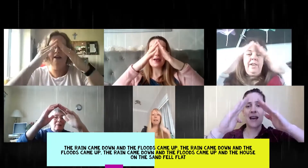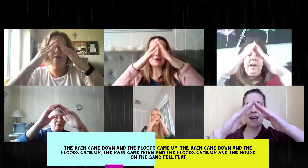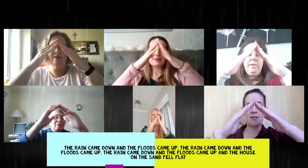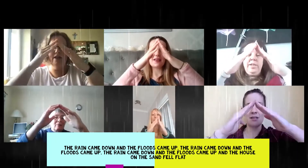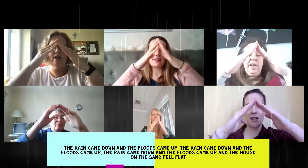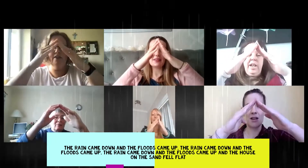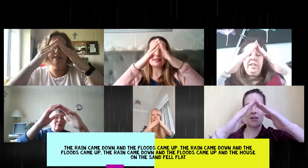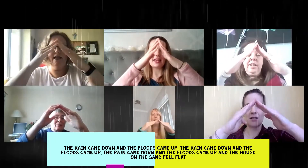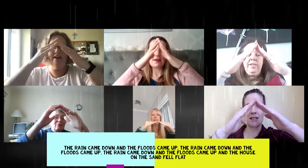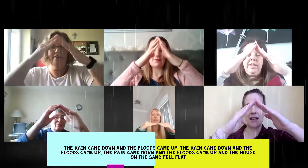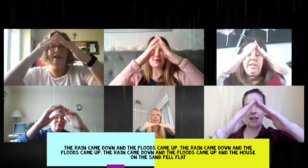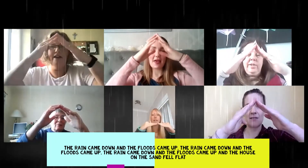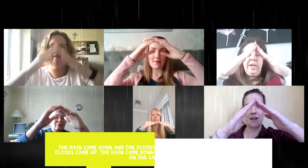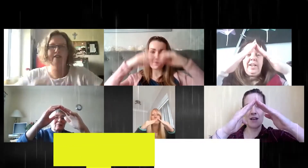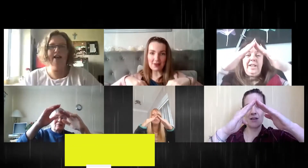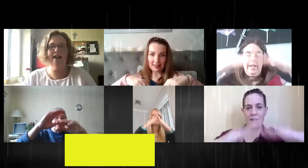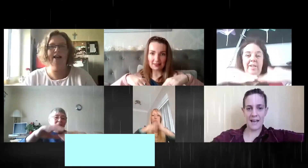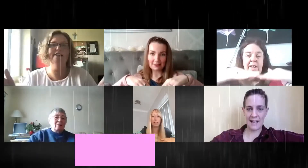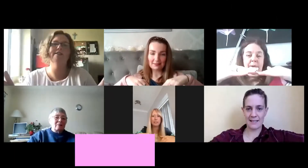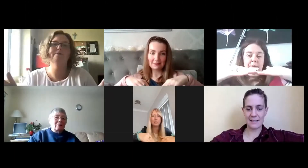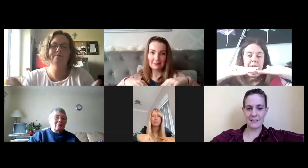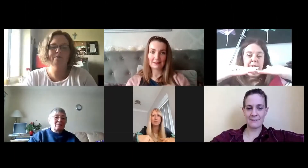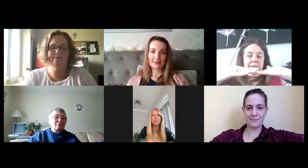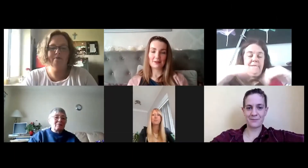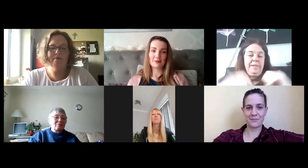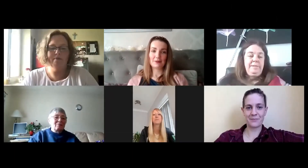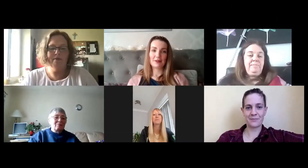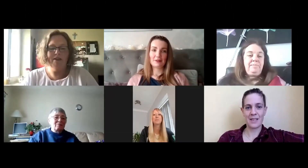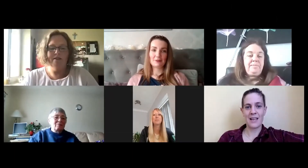the house of the sand fell flat